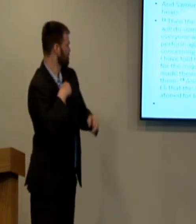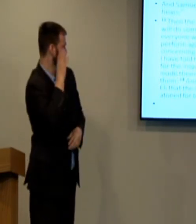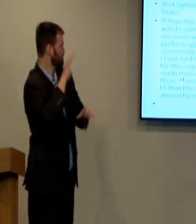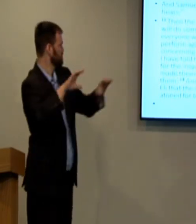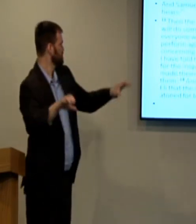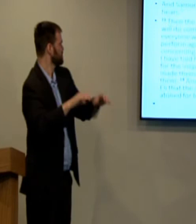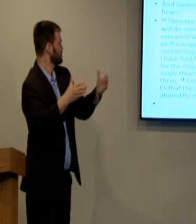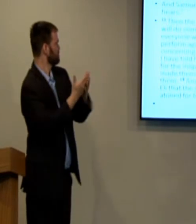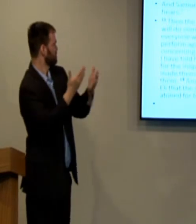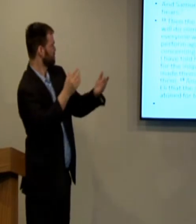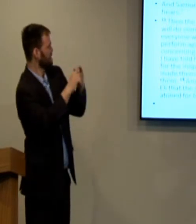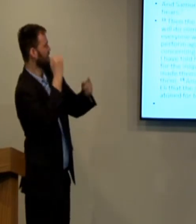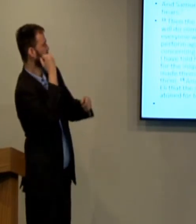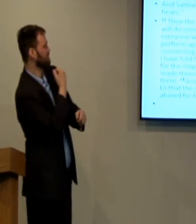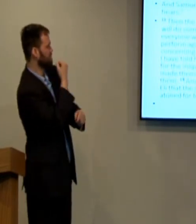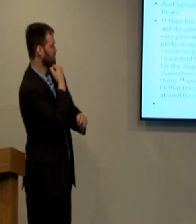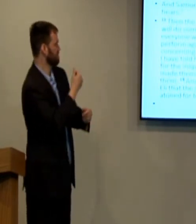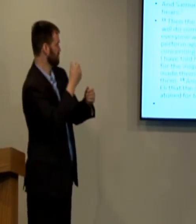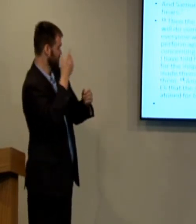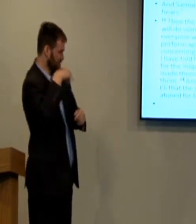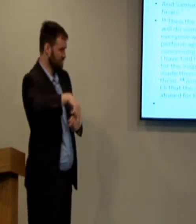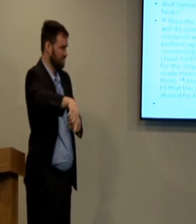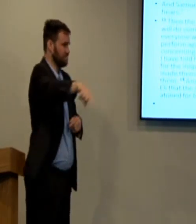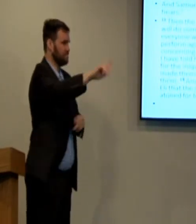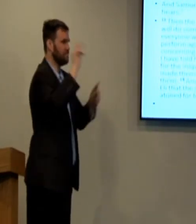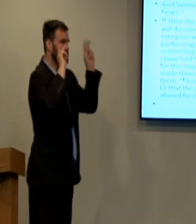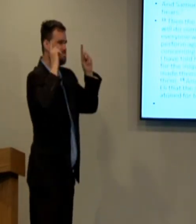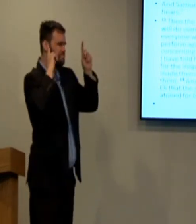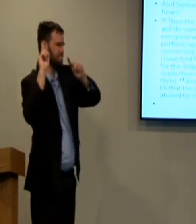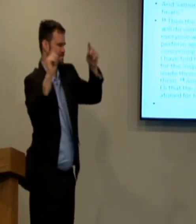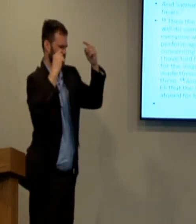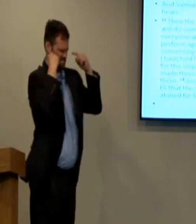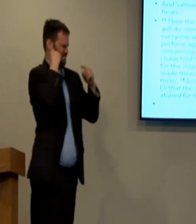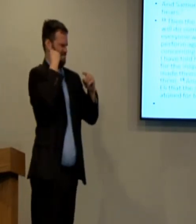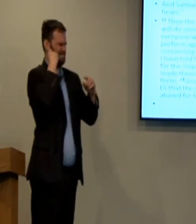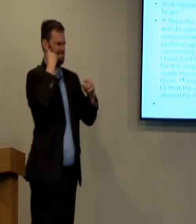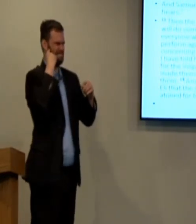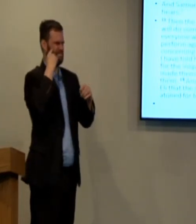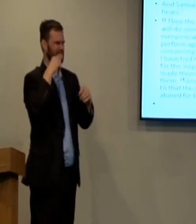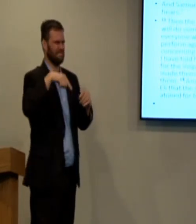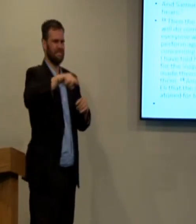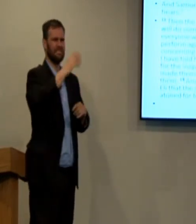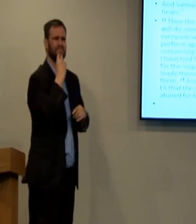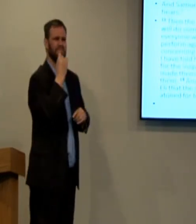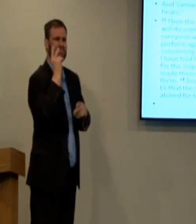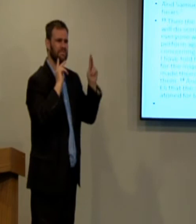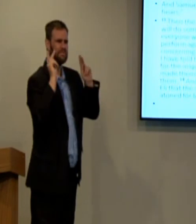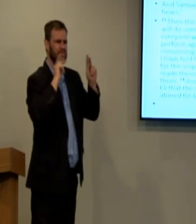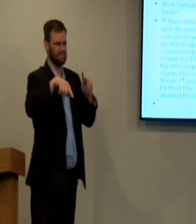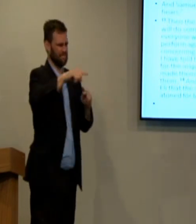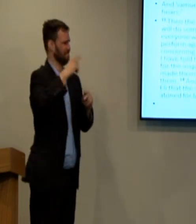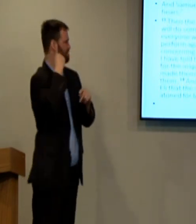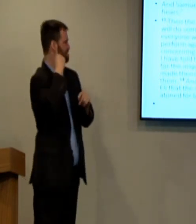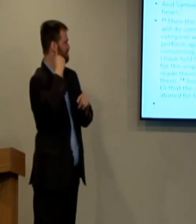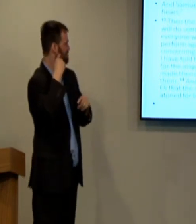Samuel will do something in Israel at which both ears of everyone who hears it